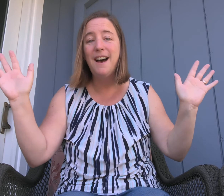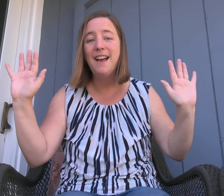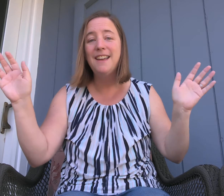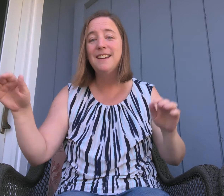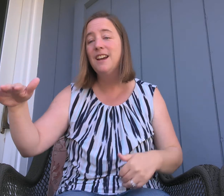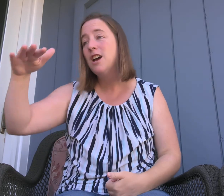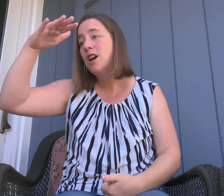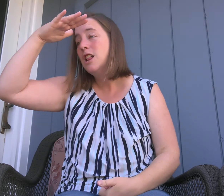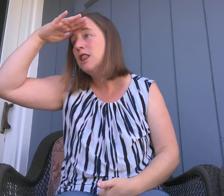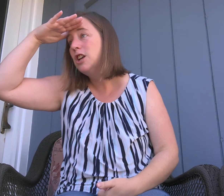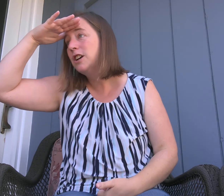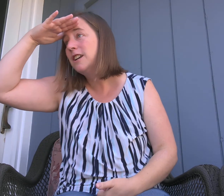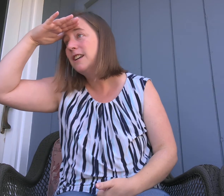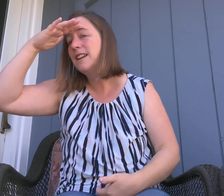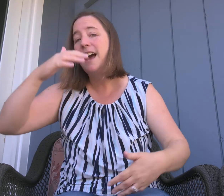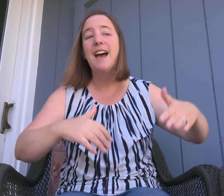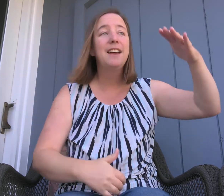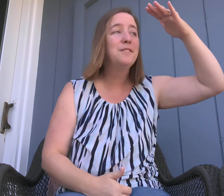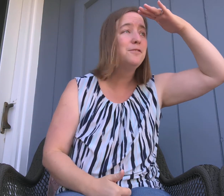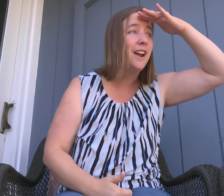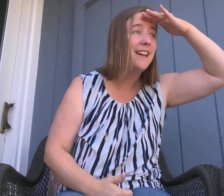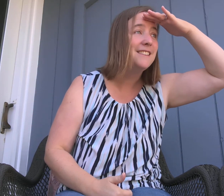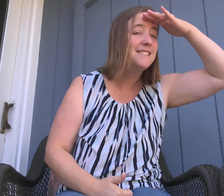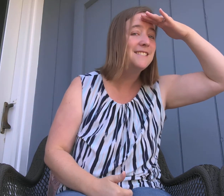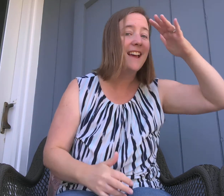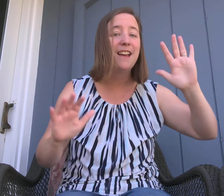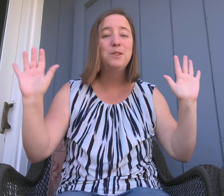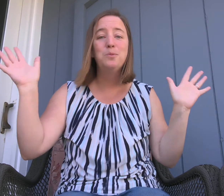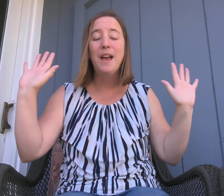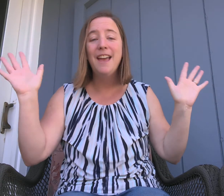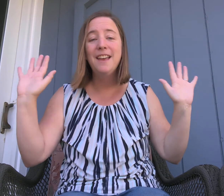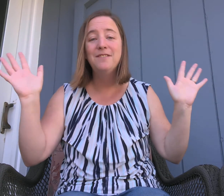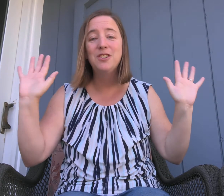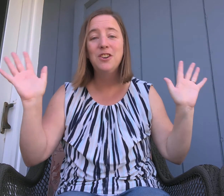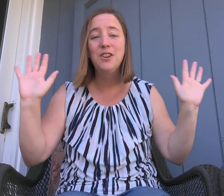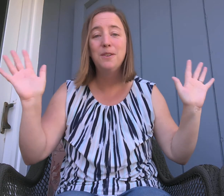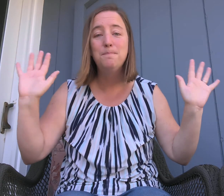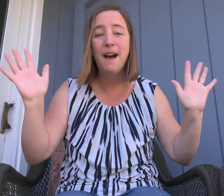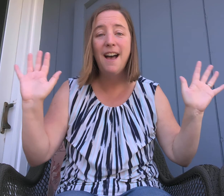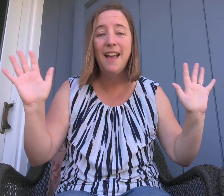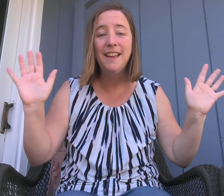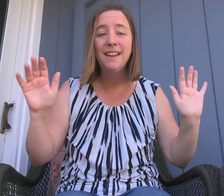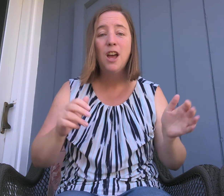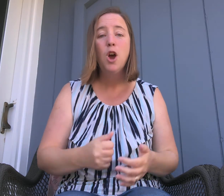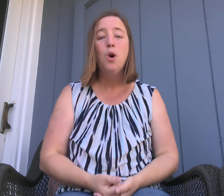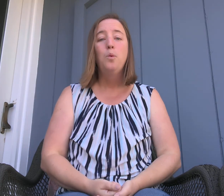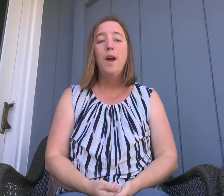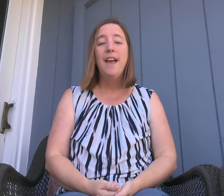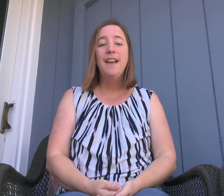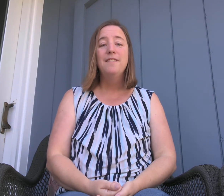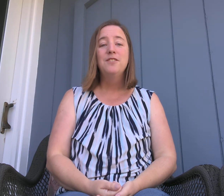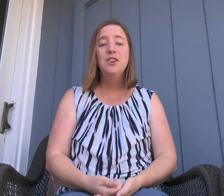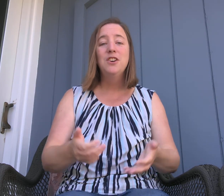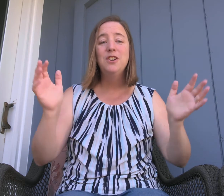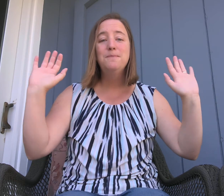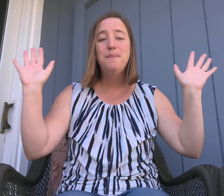Goodbye. Look at a friend and wave goodbye. Wave goodbye